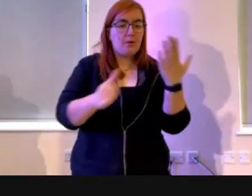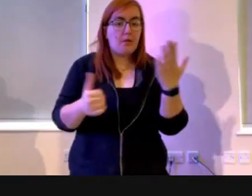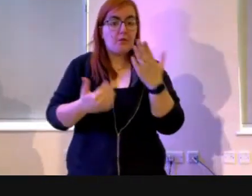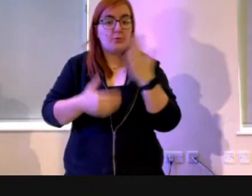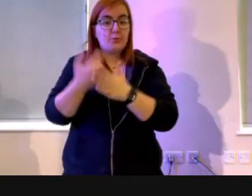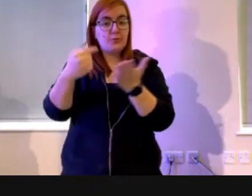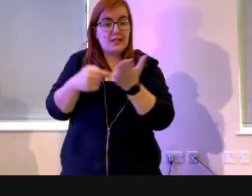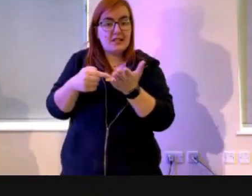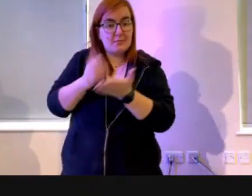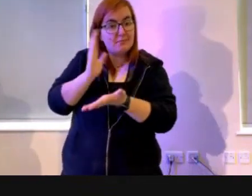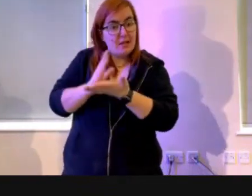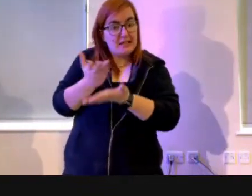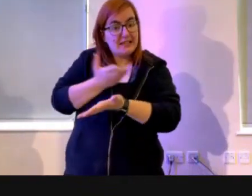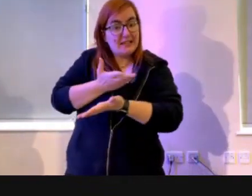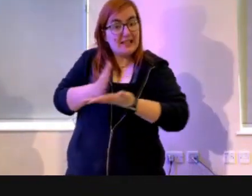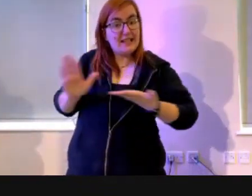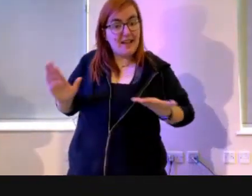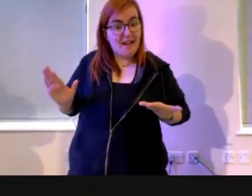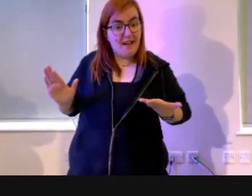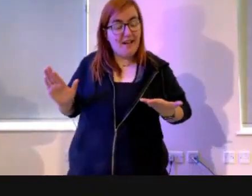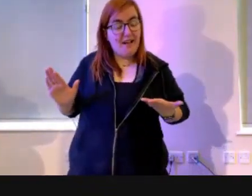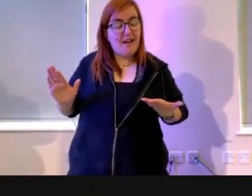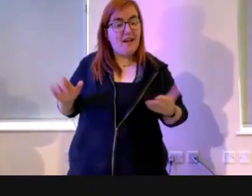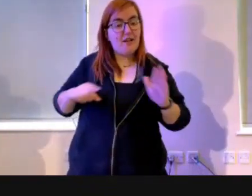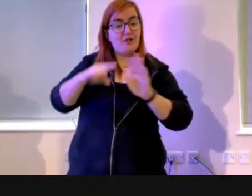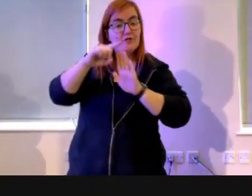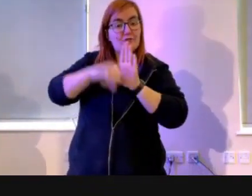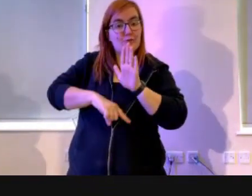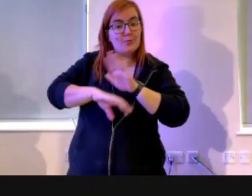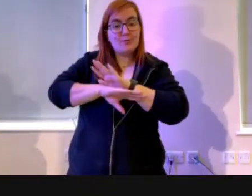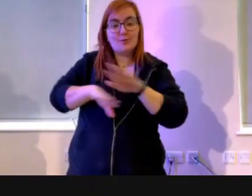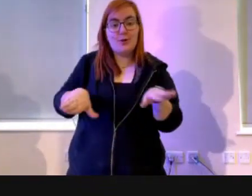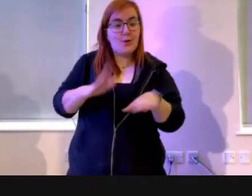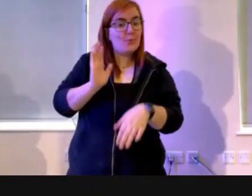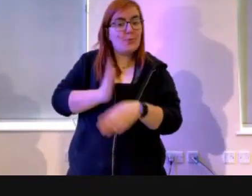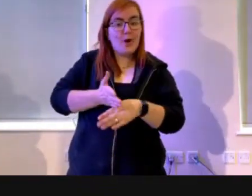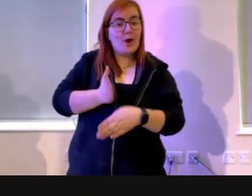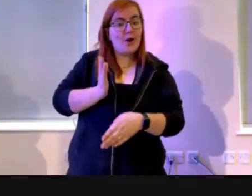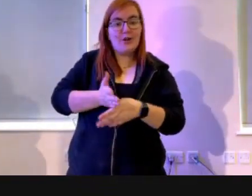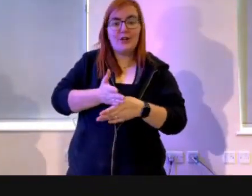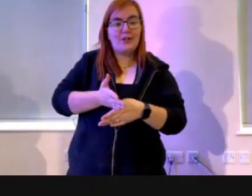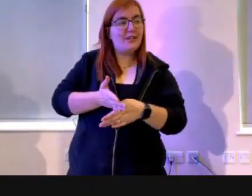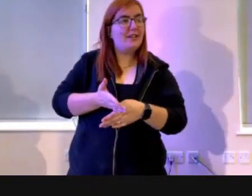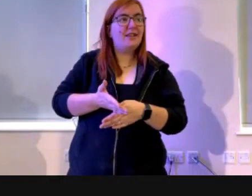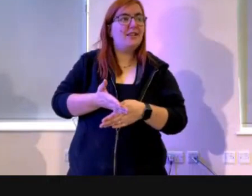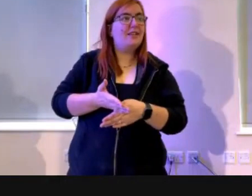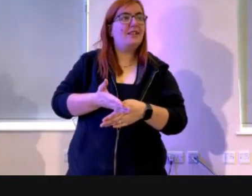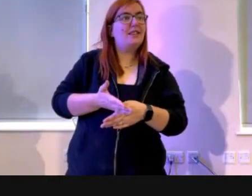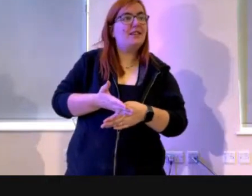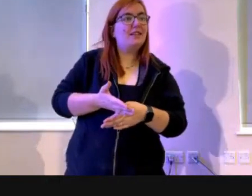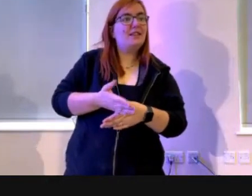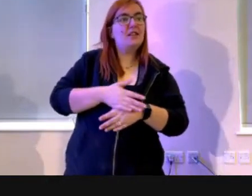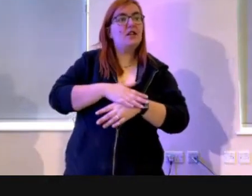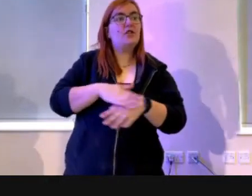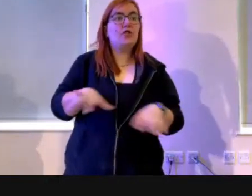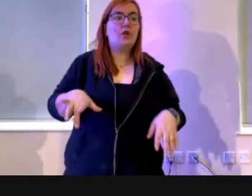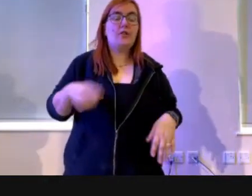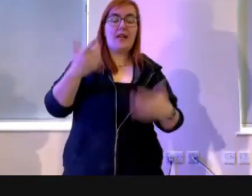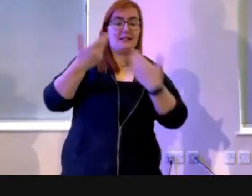clear that rules don't work. not when it comes to healing that separation